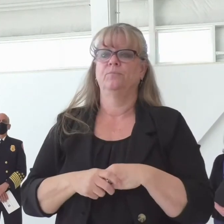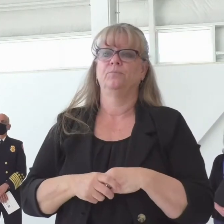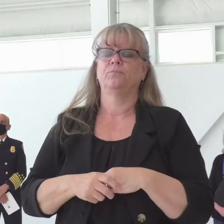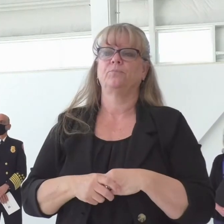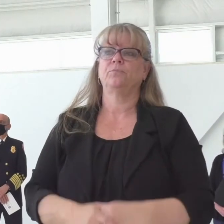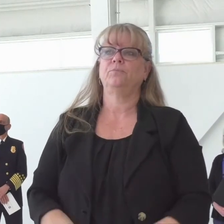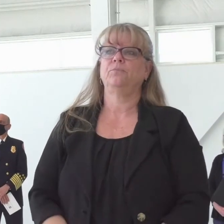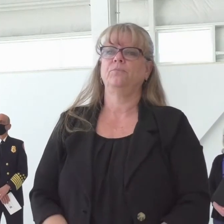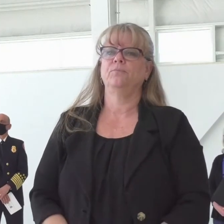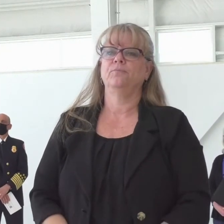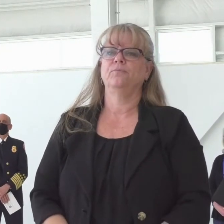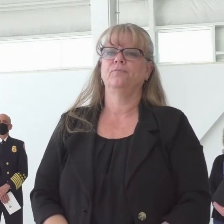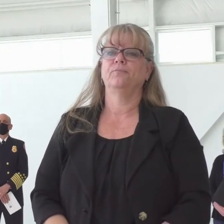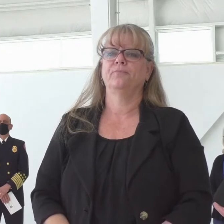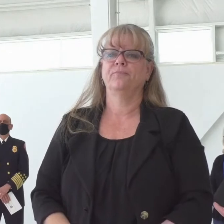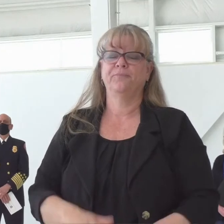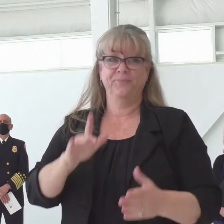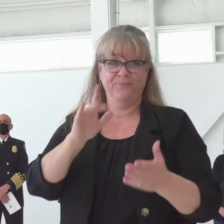Pardon me.